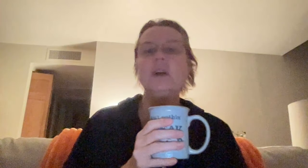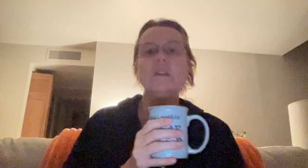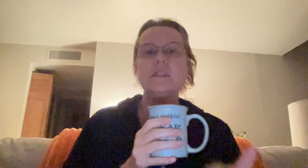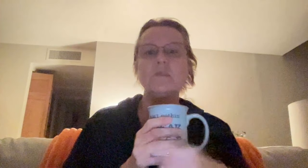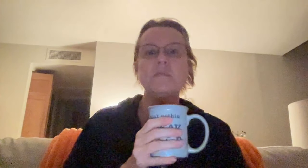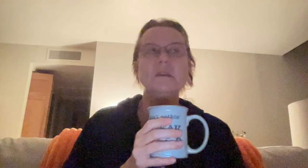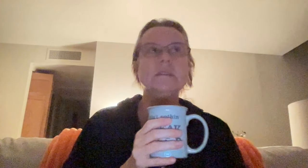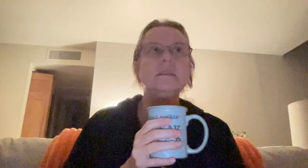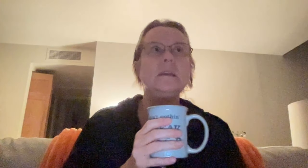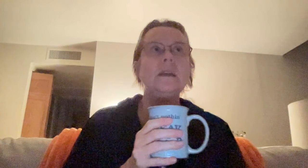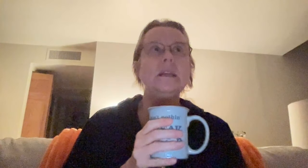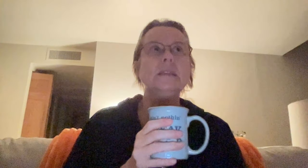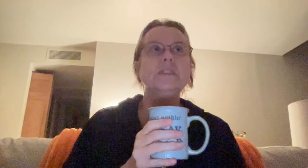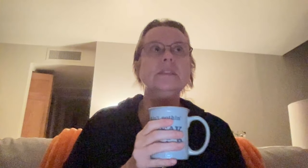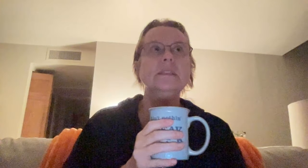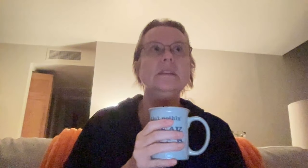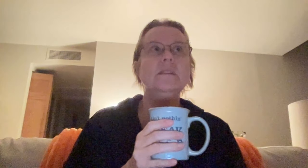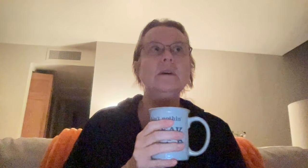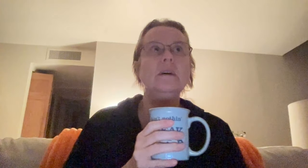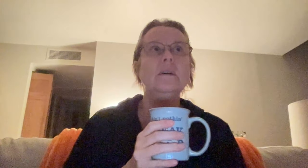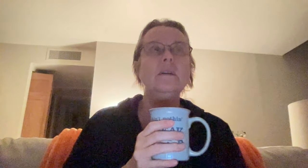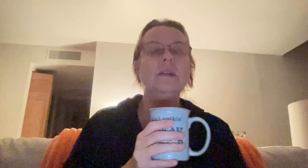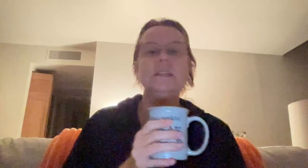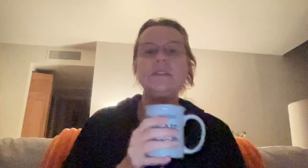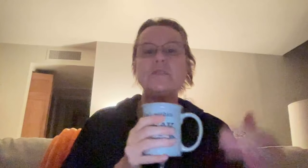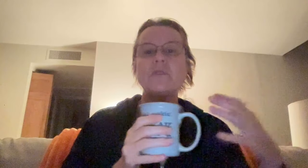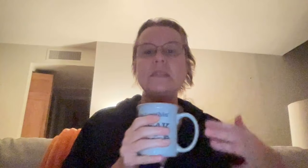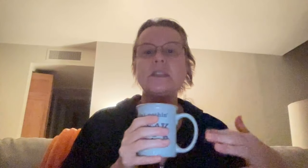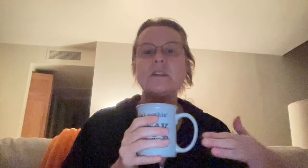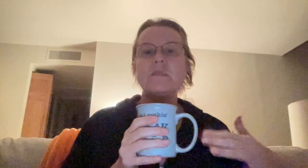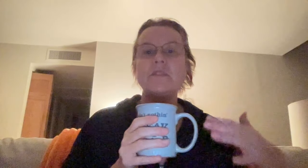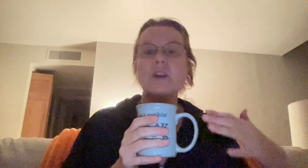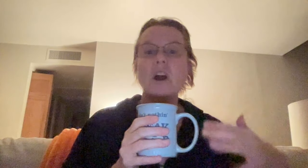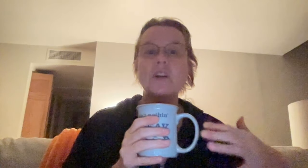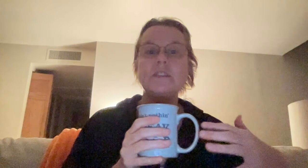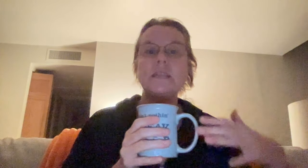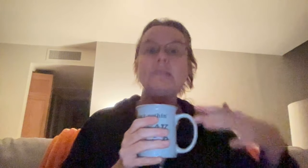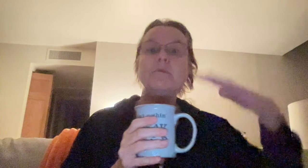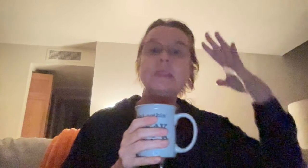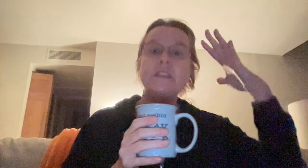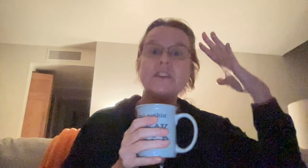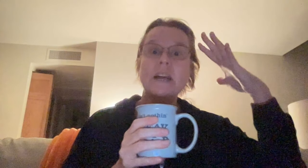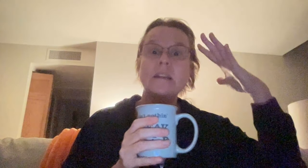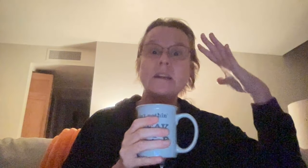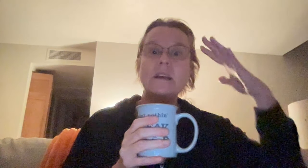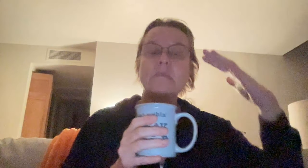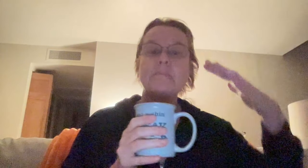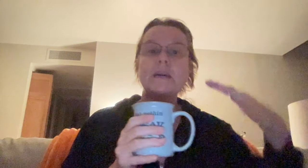regardless of what it was, it's just, you know, it's, you're always starting with your heart and moving to your head. But